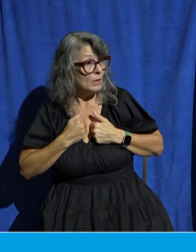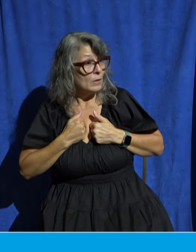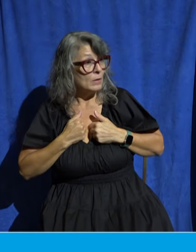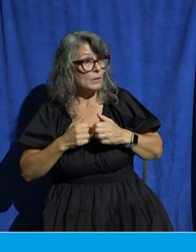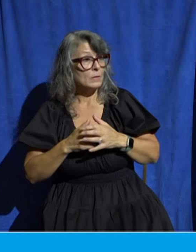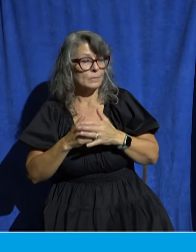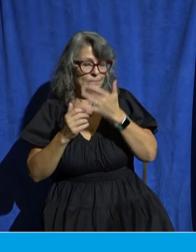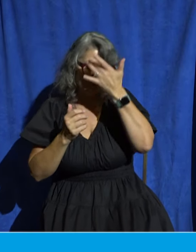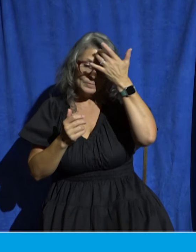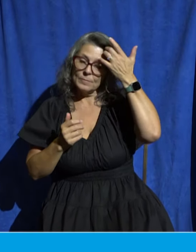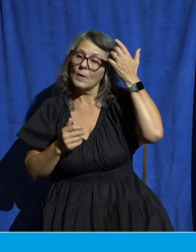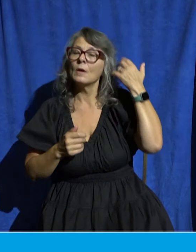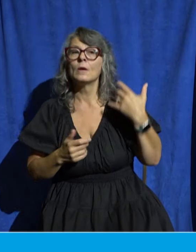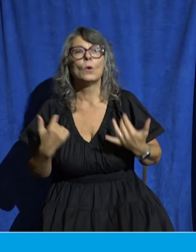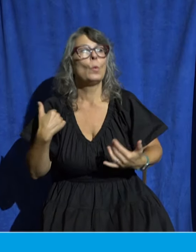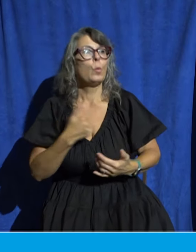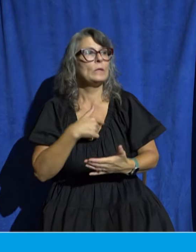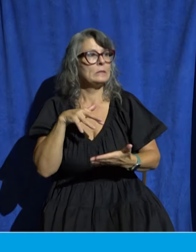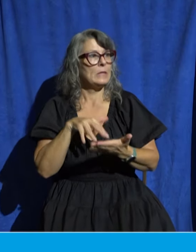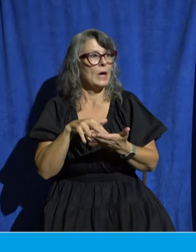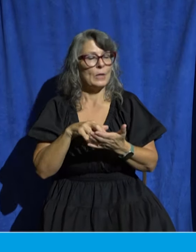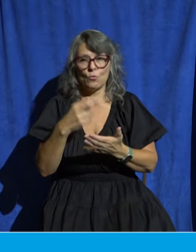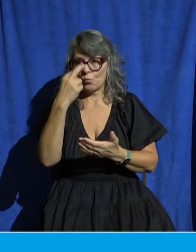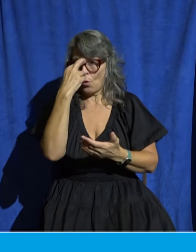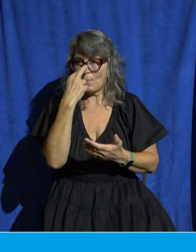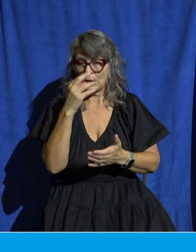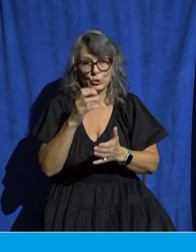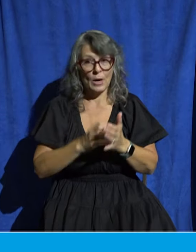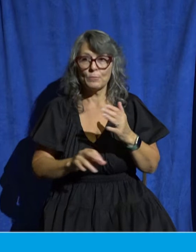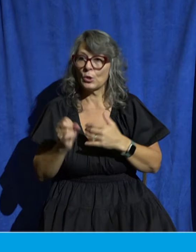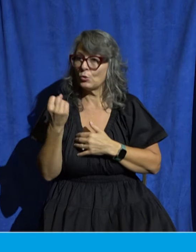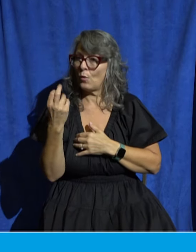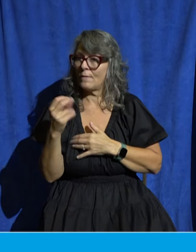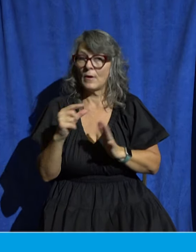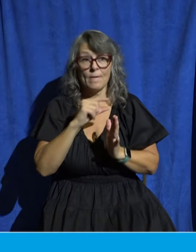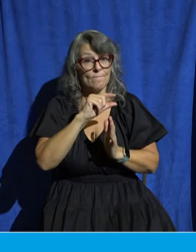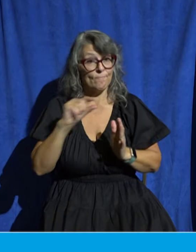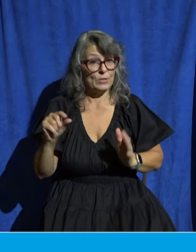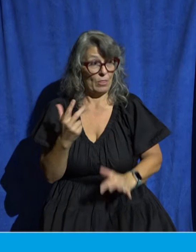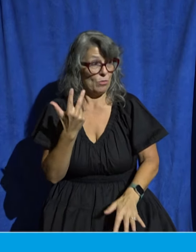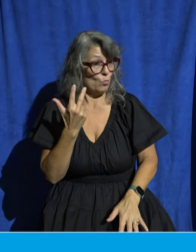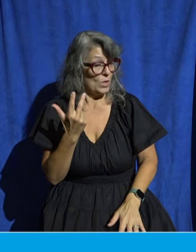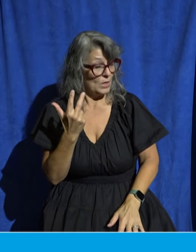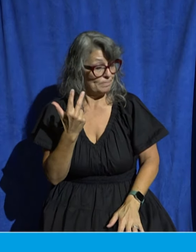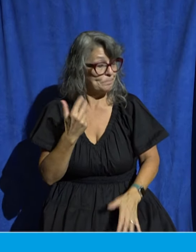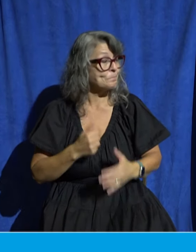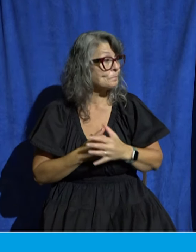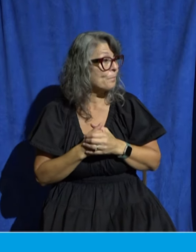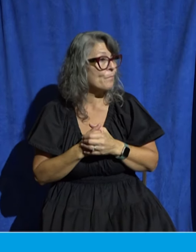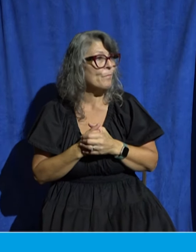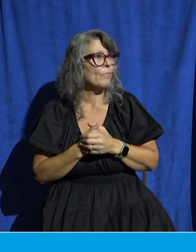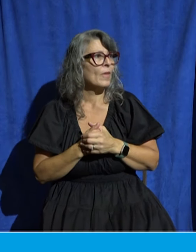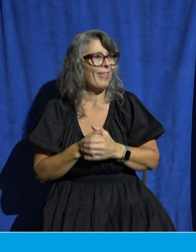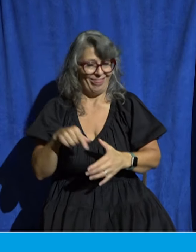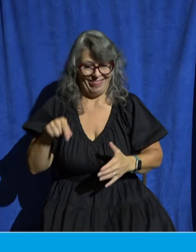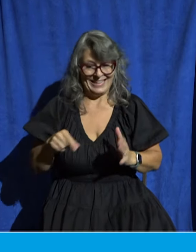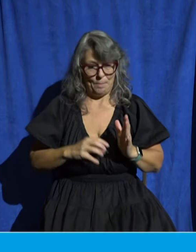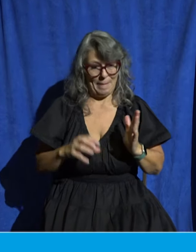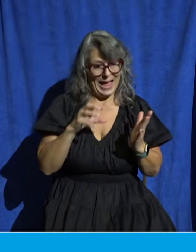So we're gonna be in Romans chapter 12, starting in verse three. Let me give you some context before we read it. This is a passage written by the Apostle